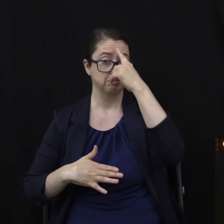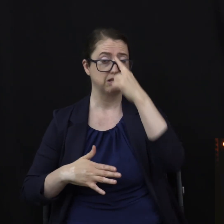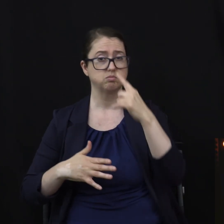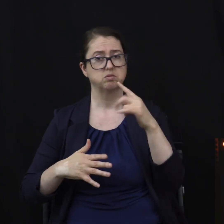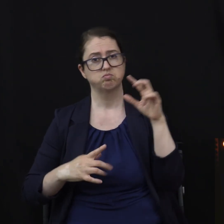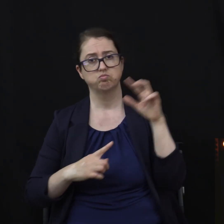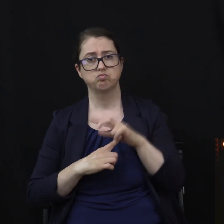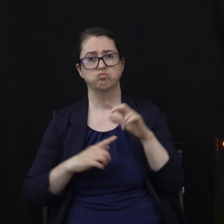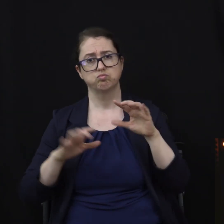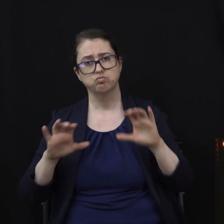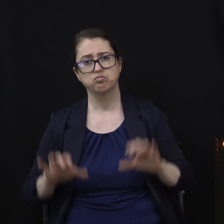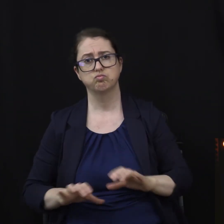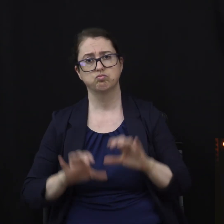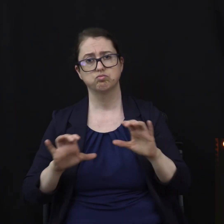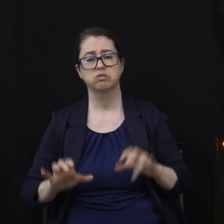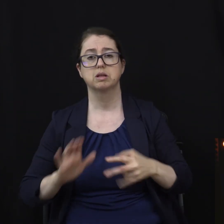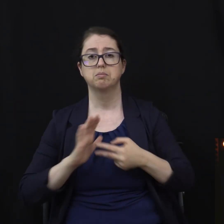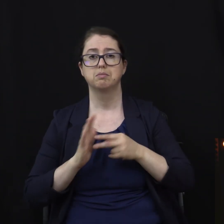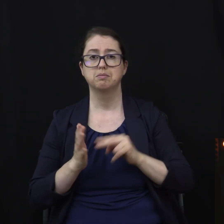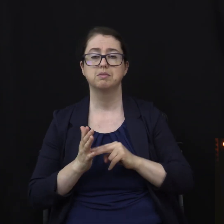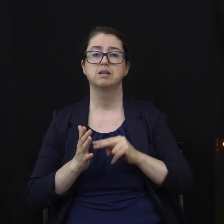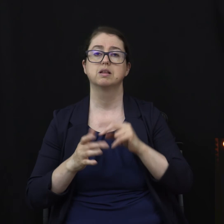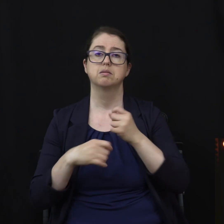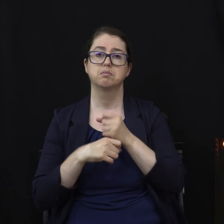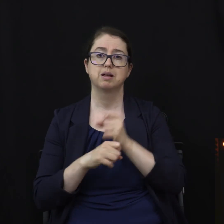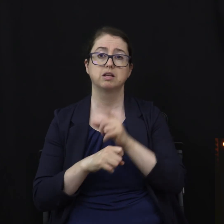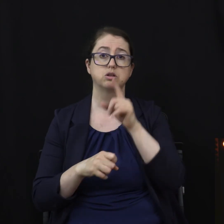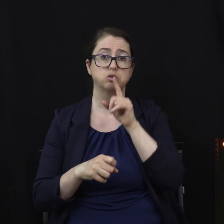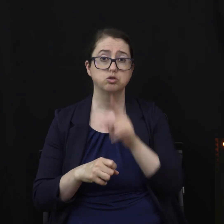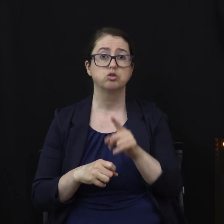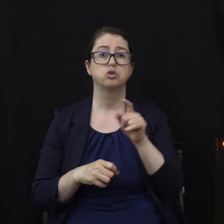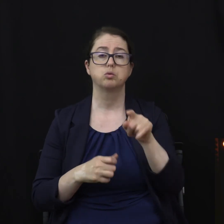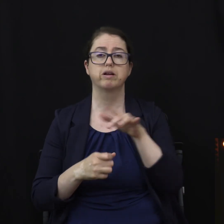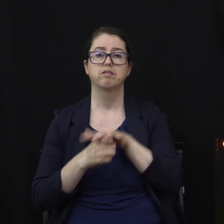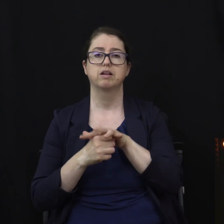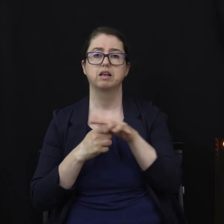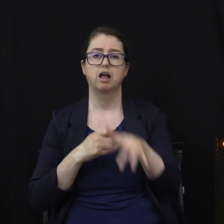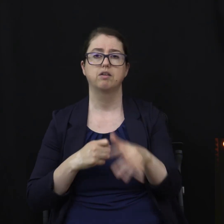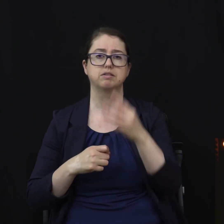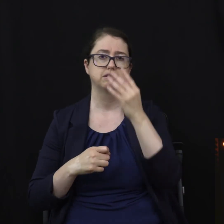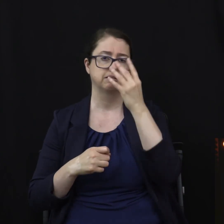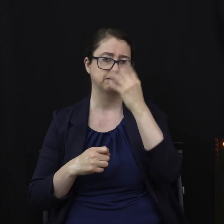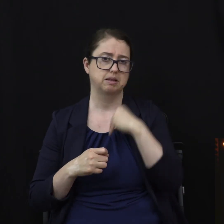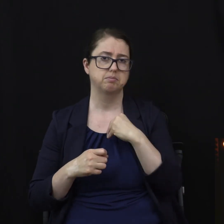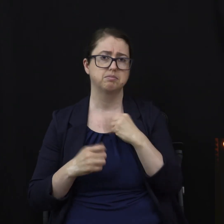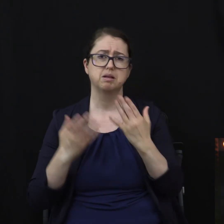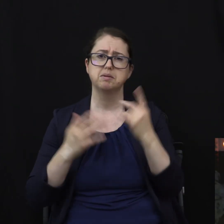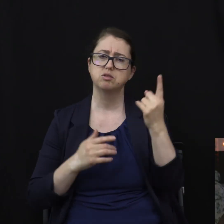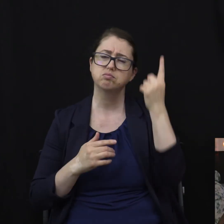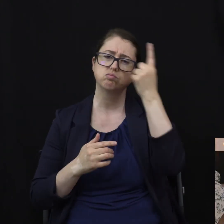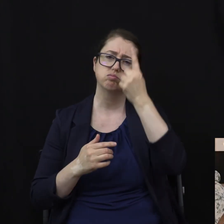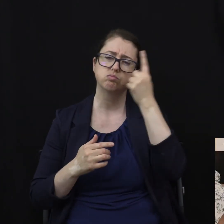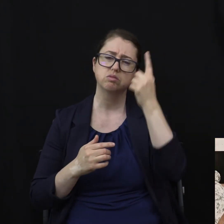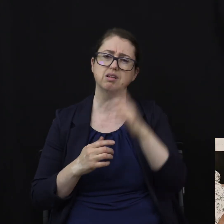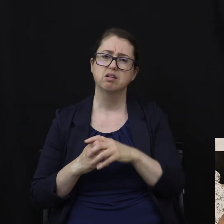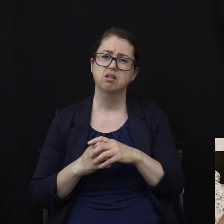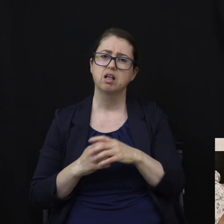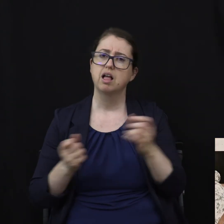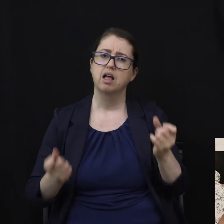you need to make sure that you're getting adequate sleep. Now, you may be wondering, well, how much sleep do I need? Well,